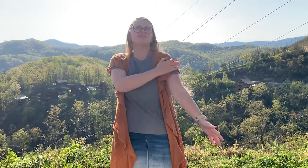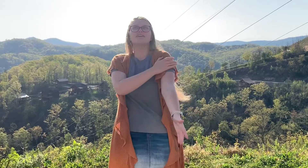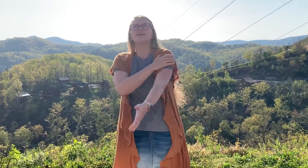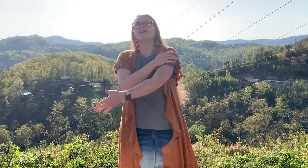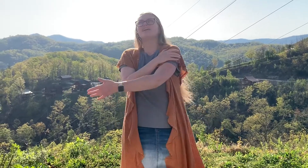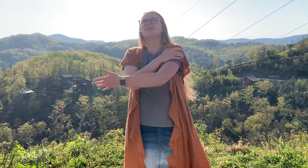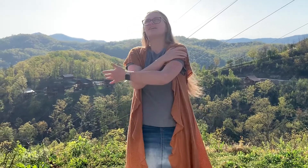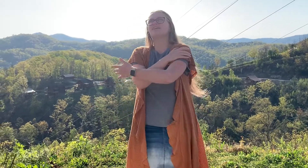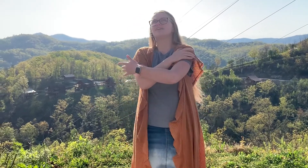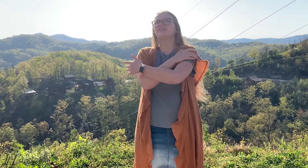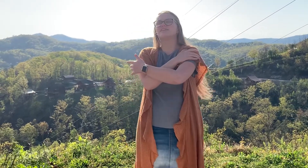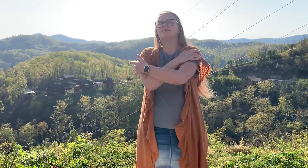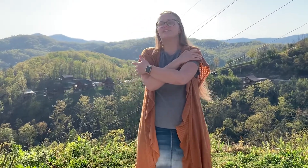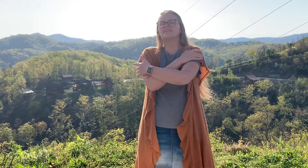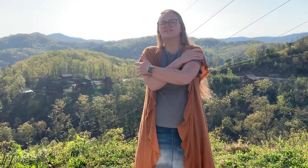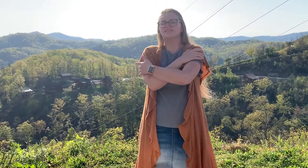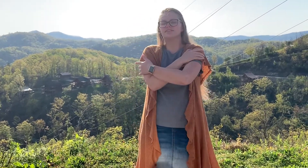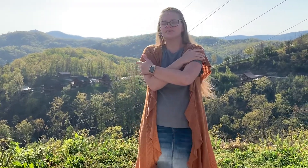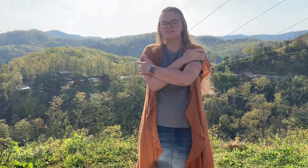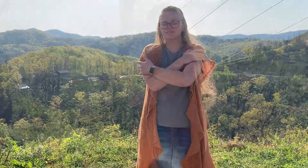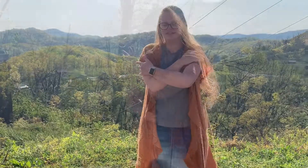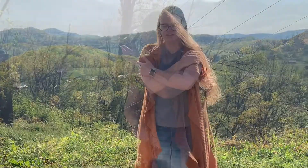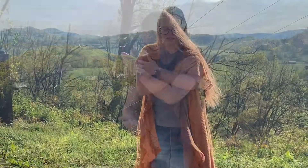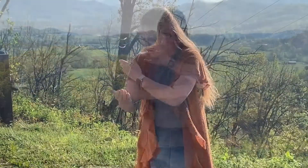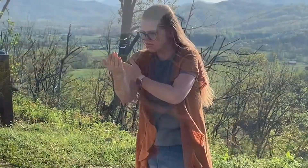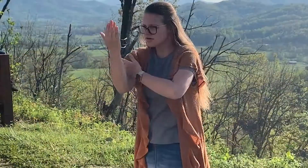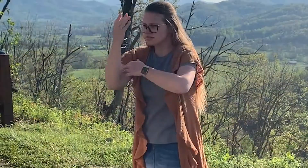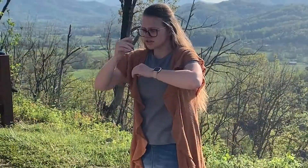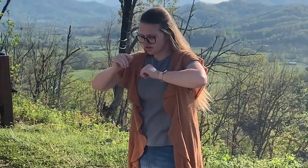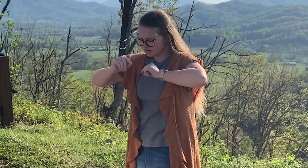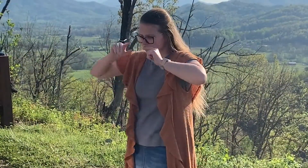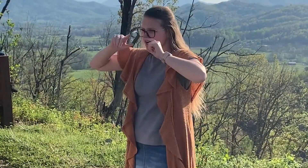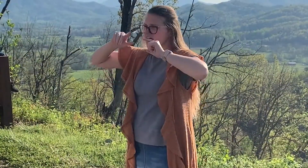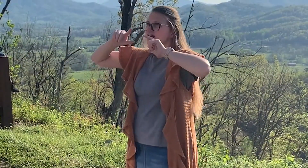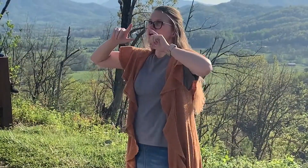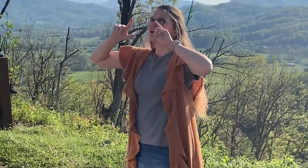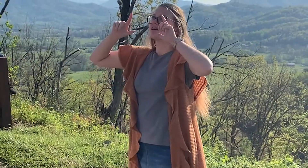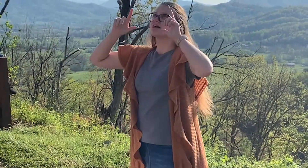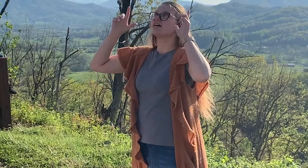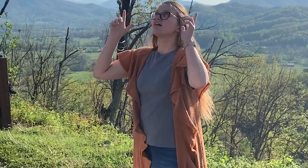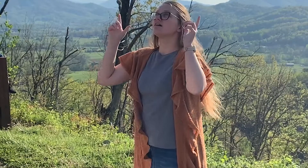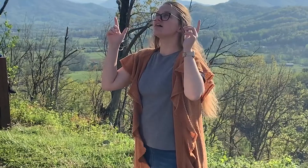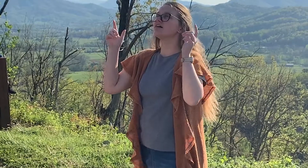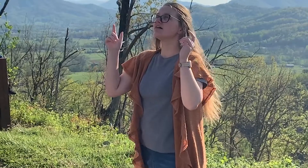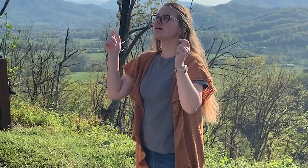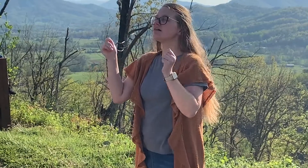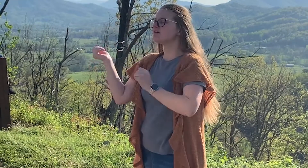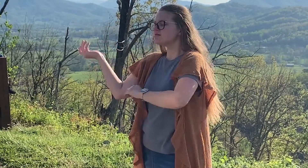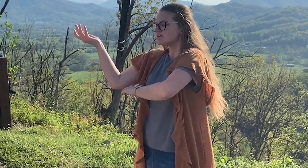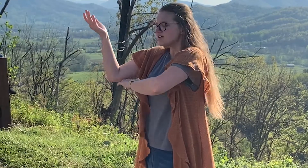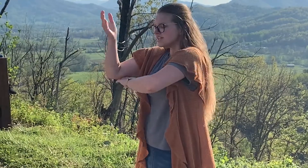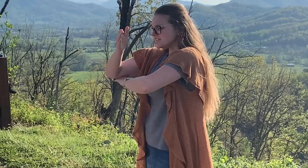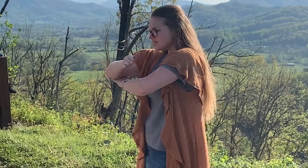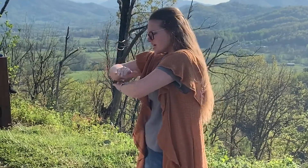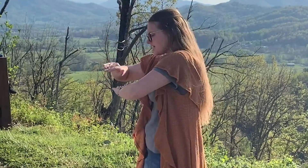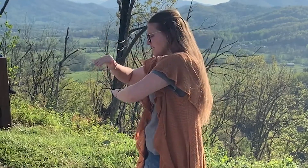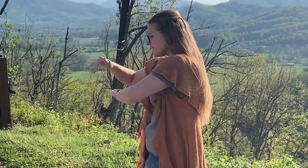hand. From the moment that I wake up until I